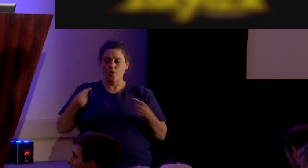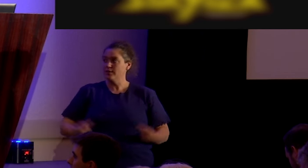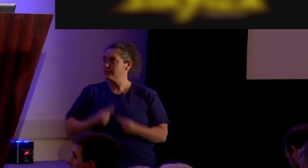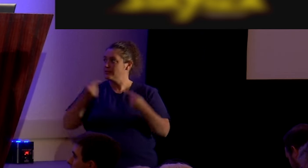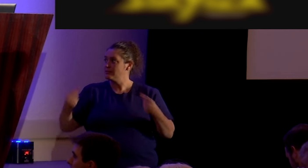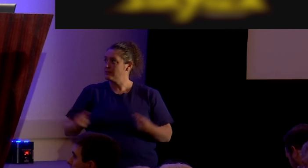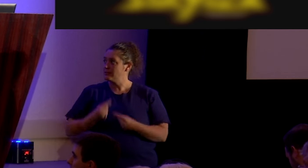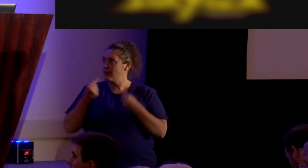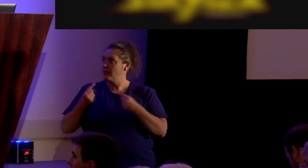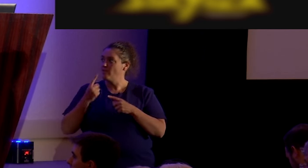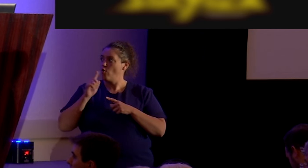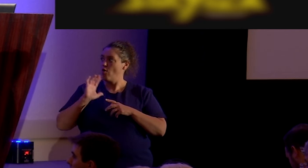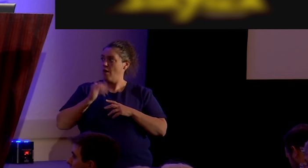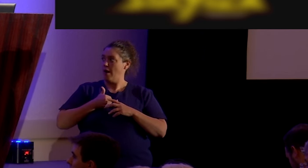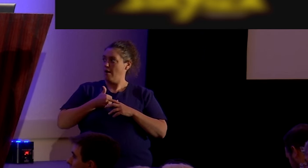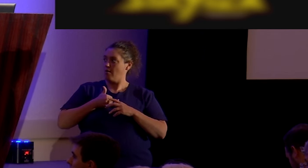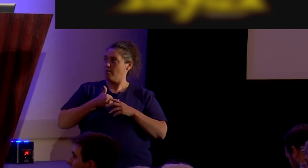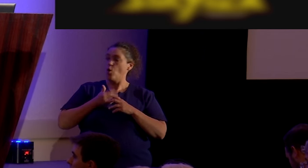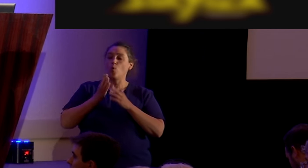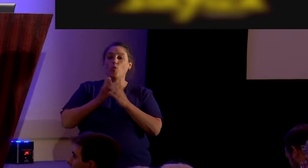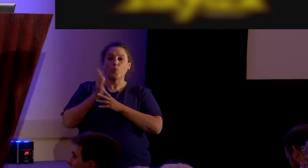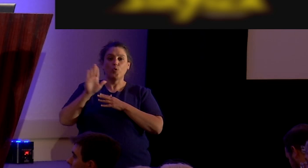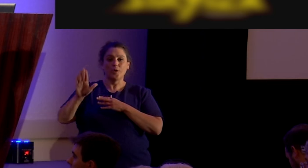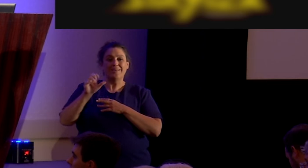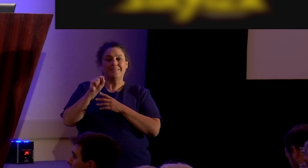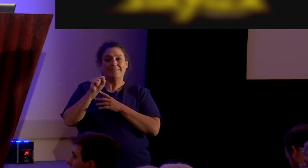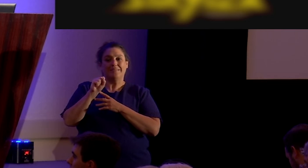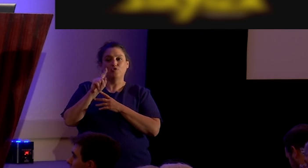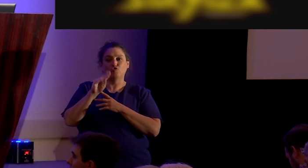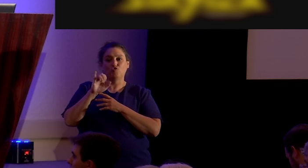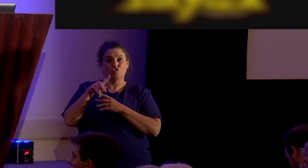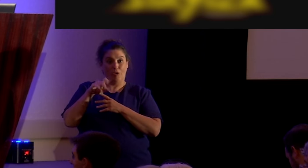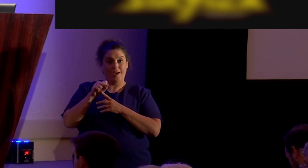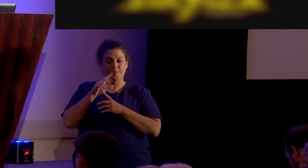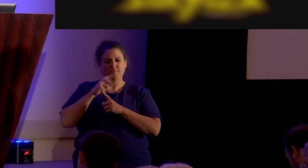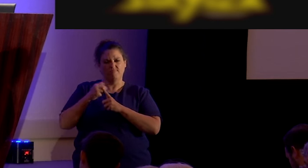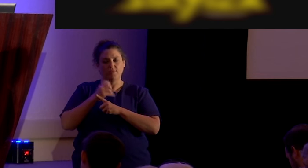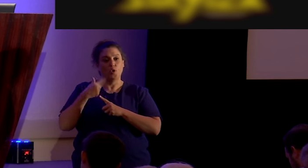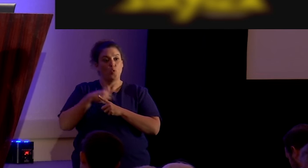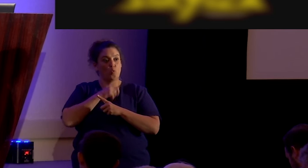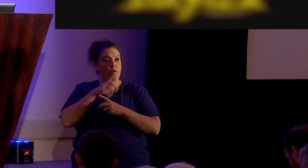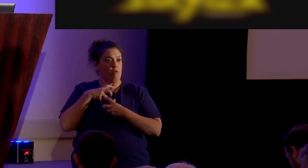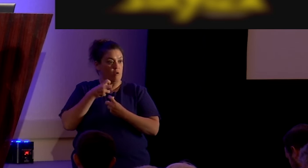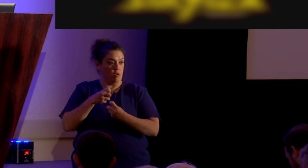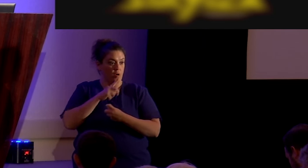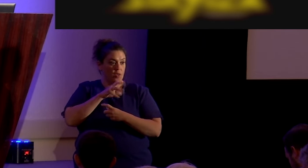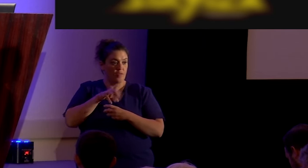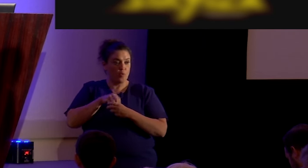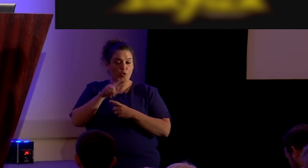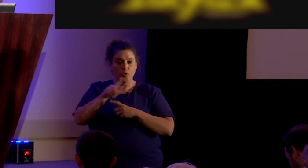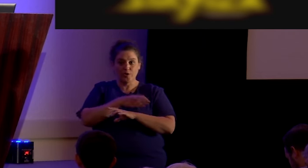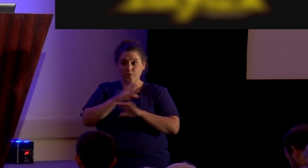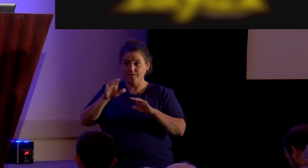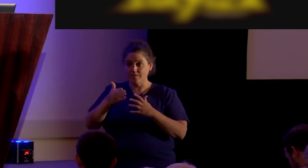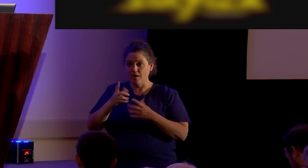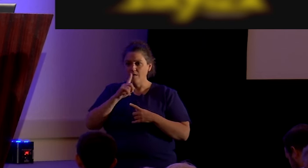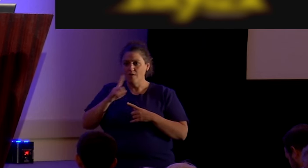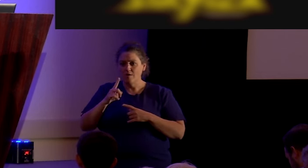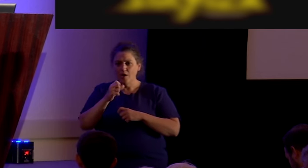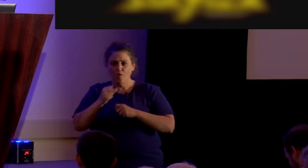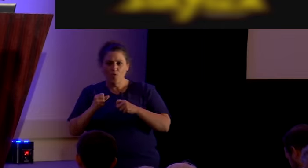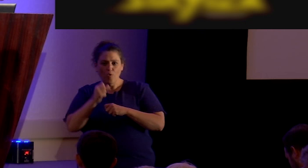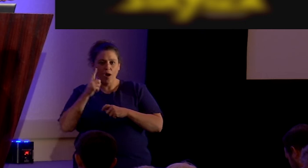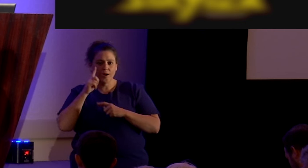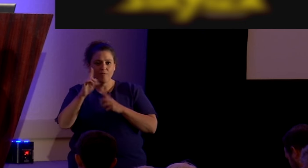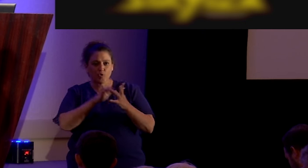our iniquities with his stripes or by his stripes we are healed now they would go and do these concerts right and they're rocking for